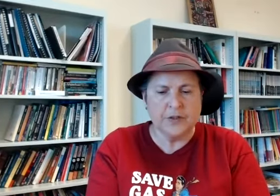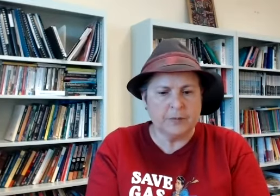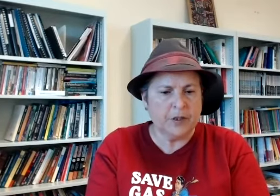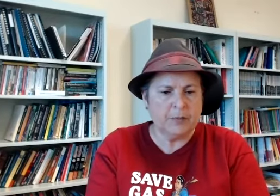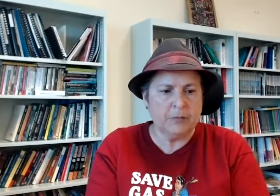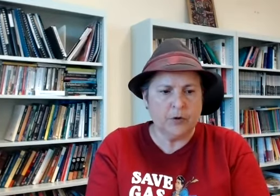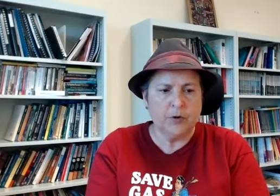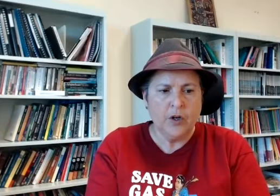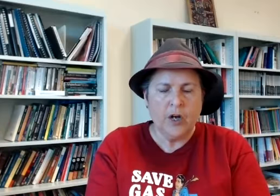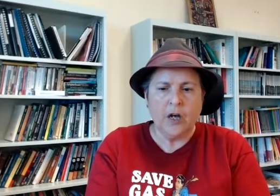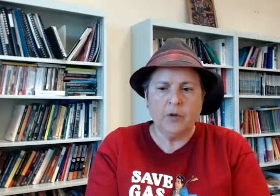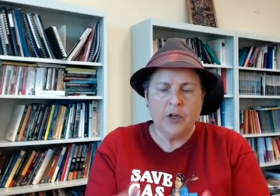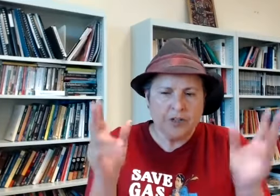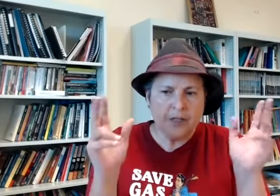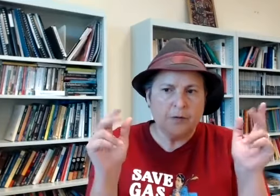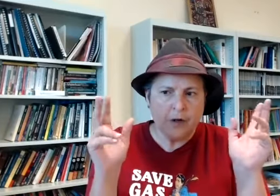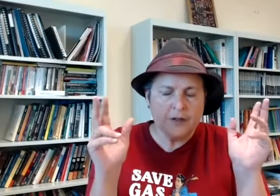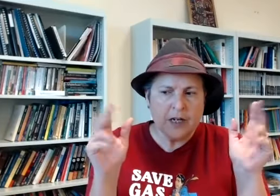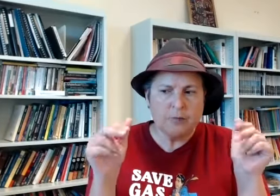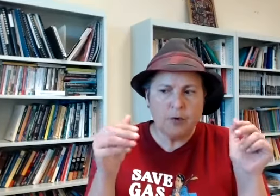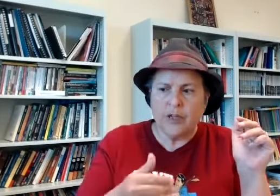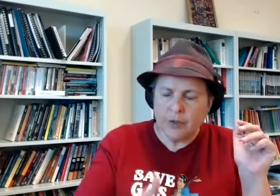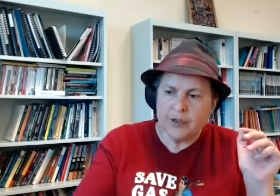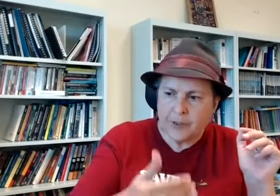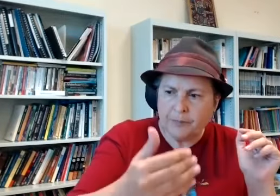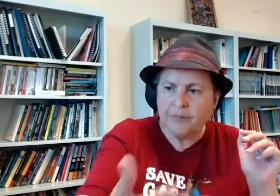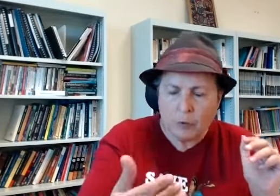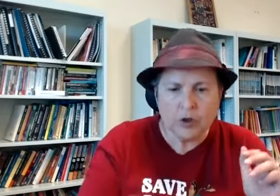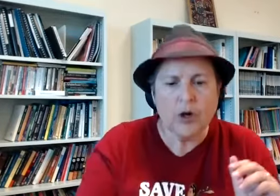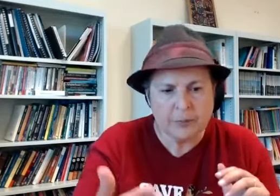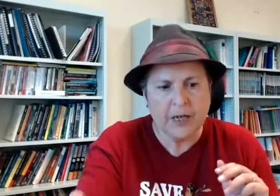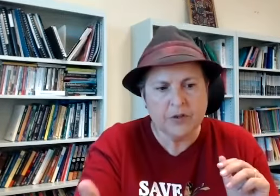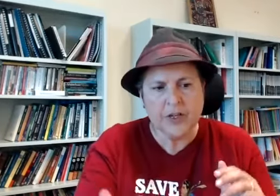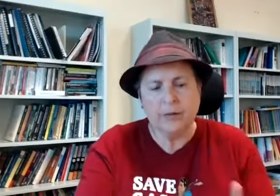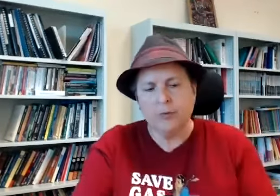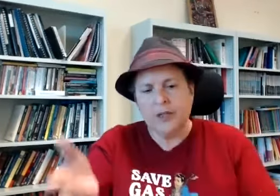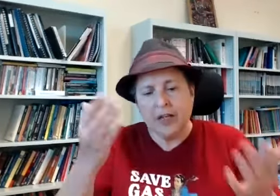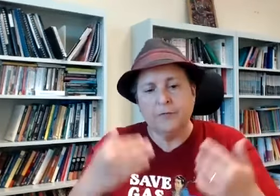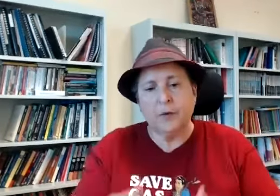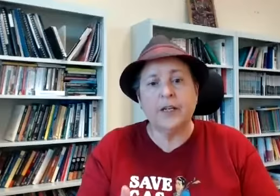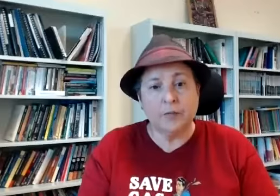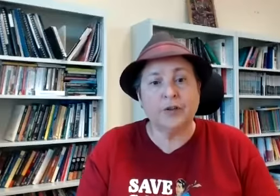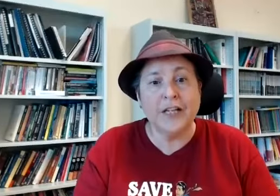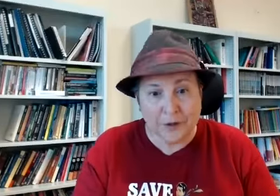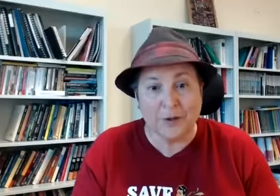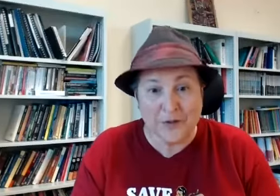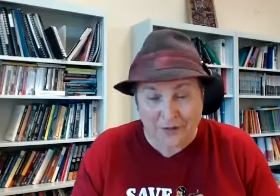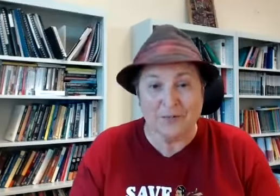disability people who um identify as able-bodied but um would like to become disabled because they feel incomplete because they're able